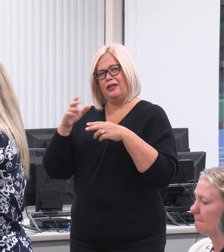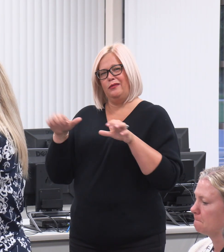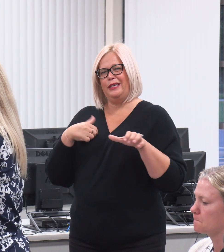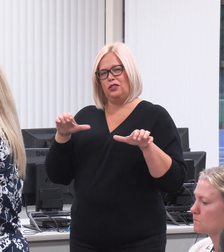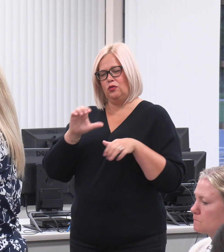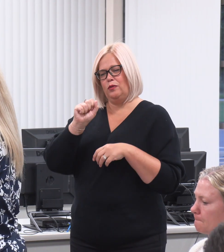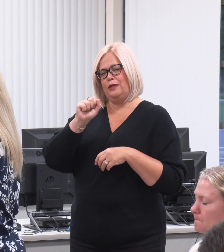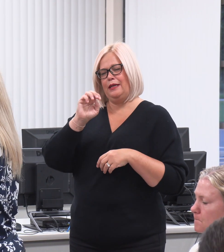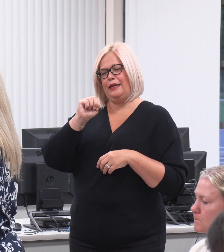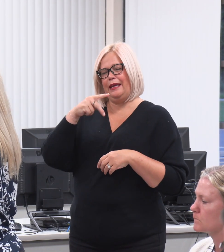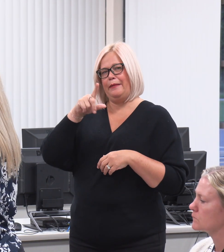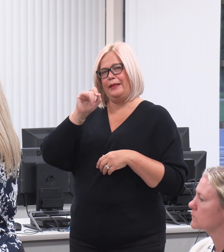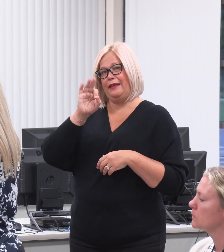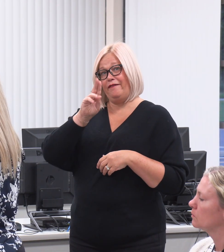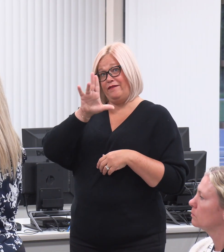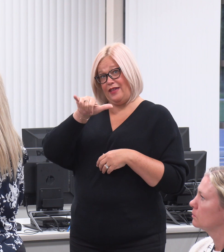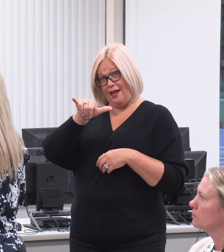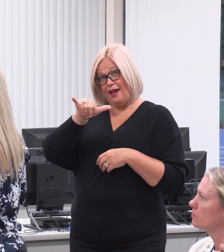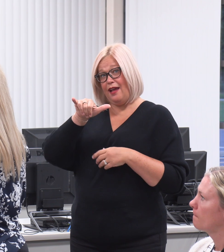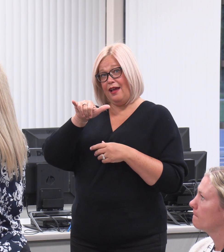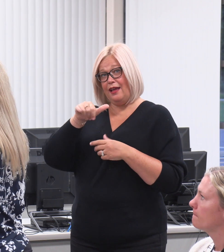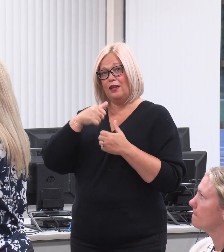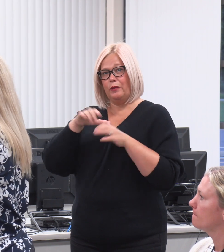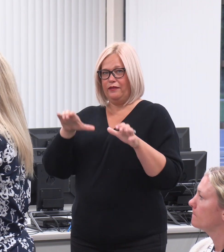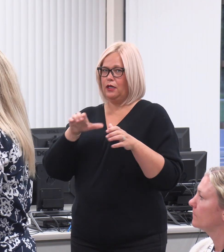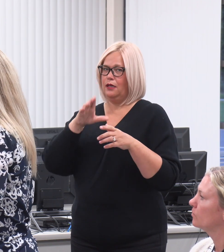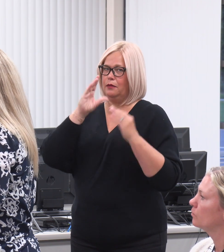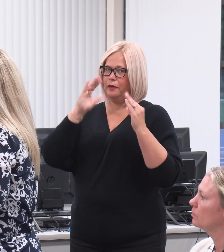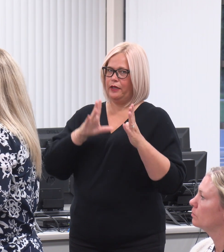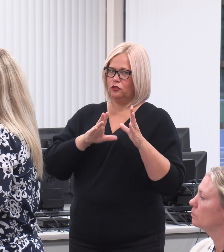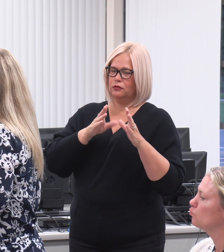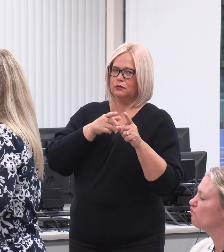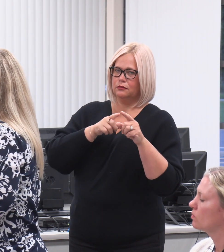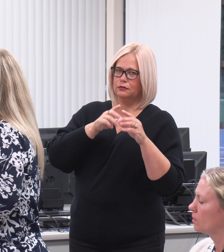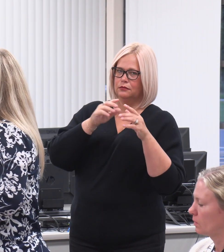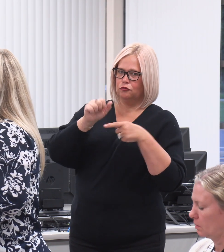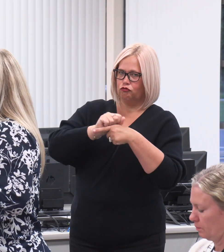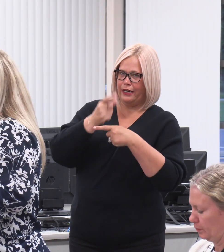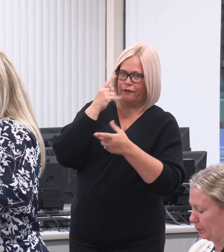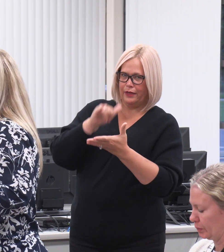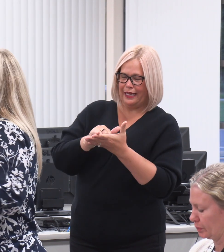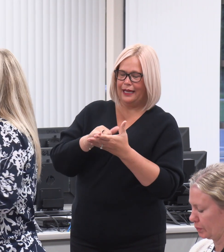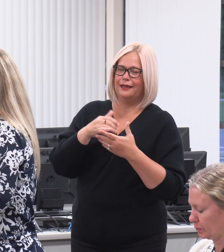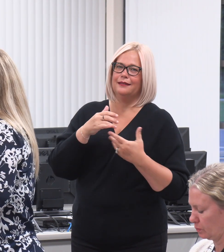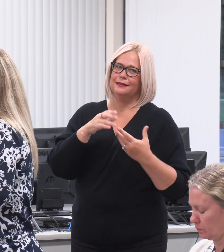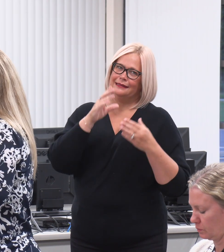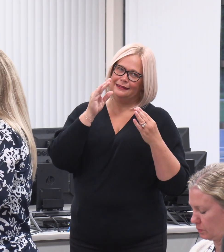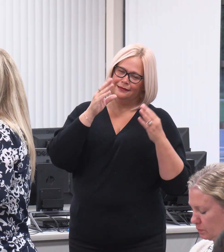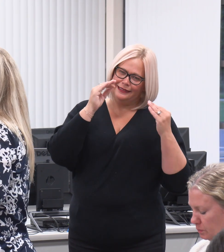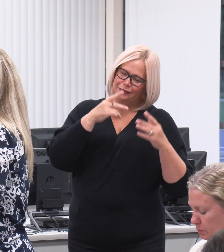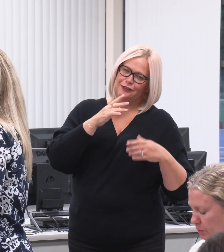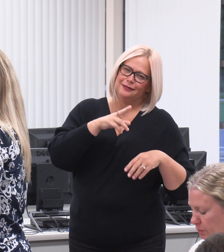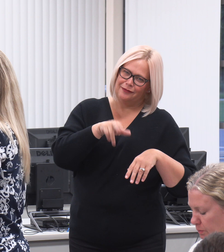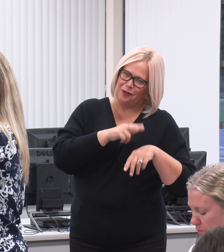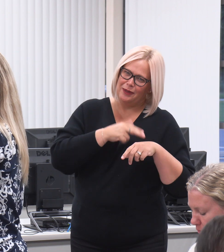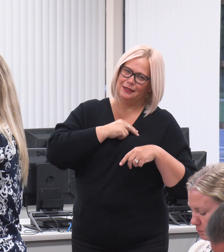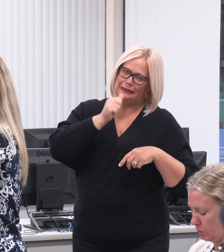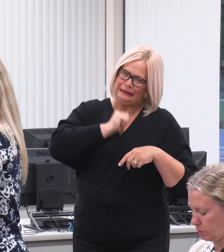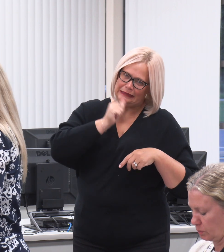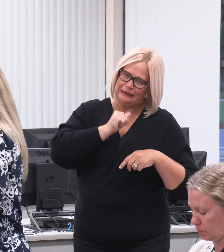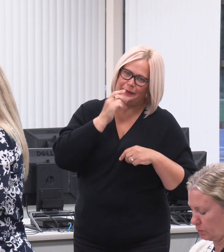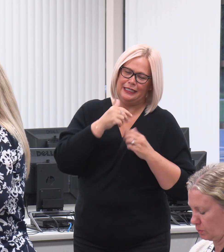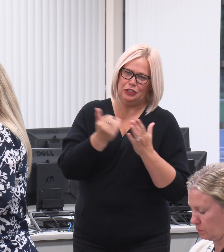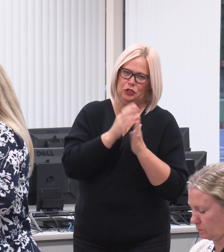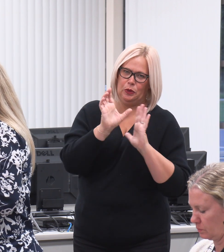we've done quite a bit of PD on that already that teachers are meeting. We are going through some growing pains as with any new curriculum you do.